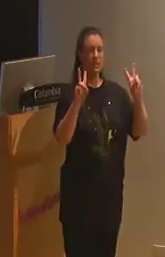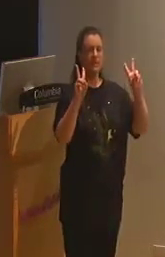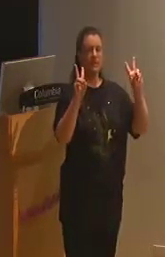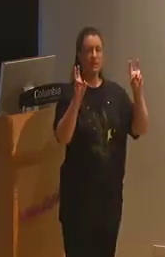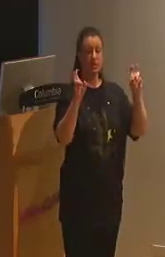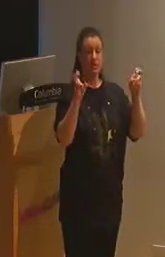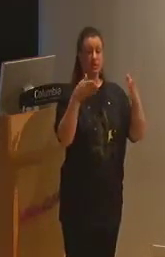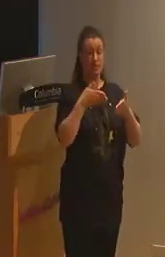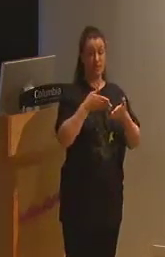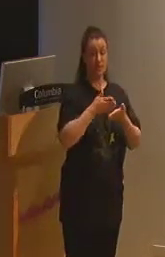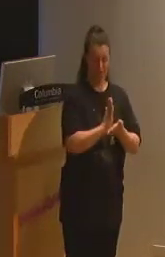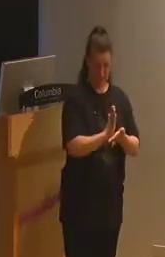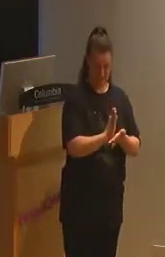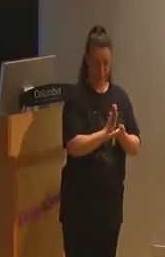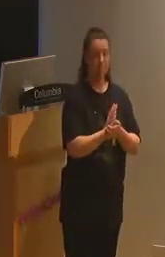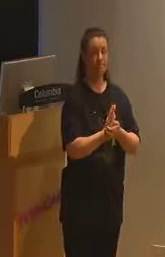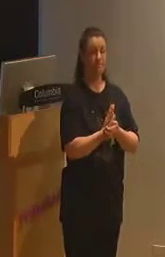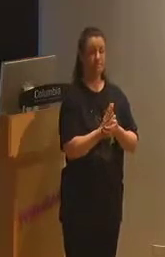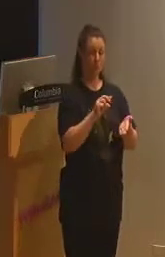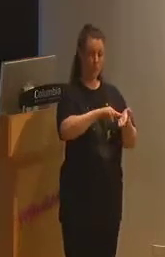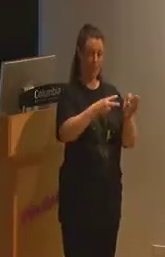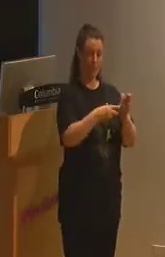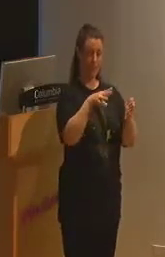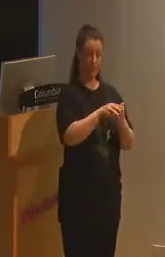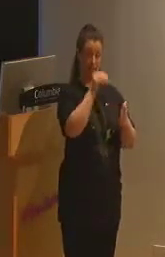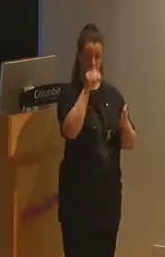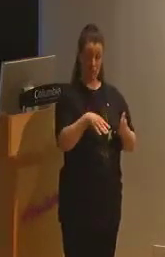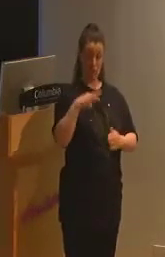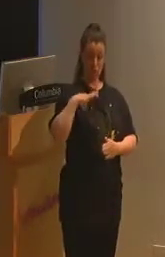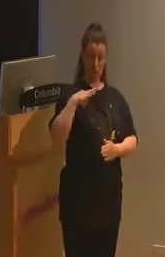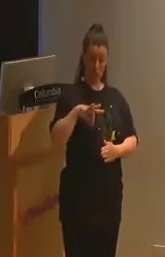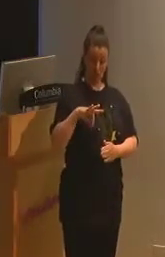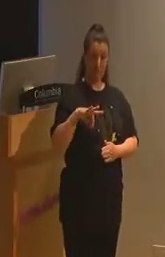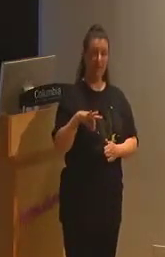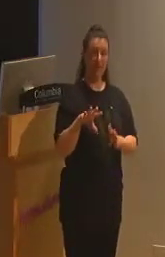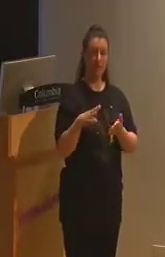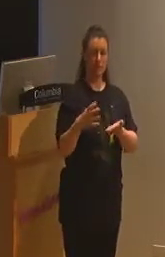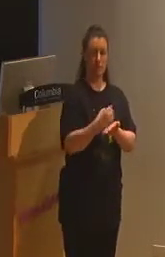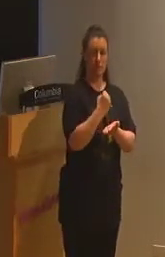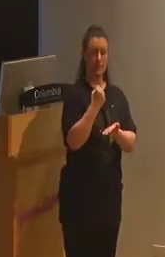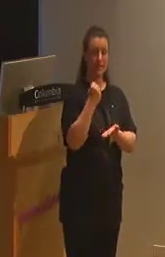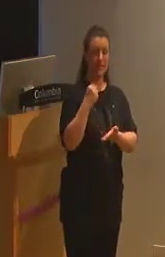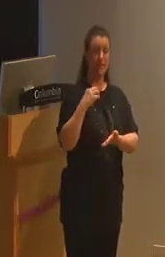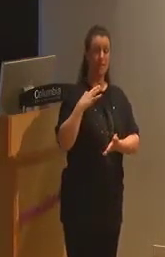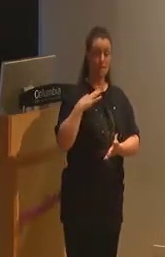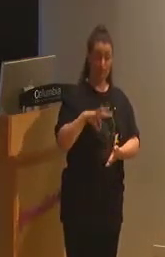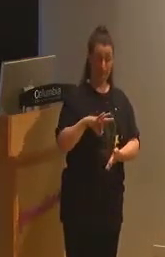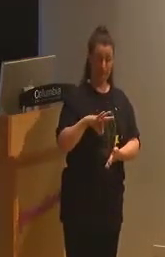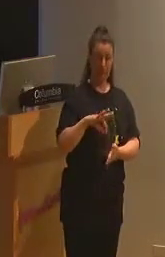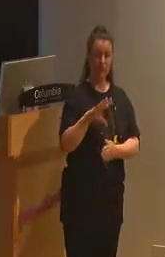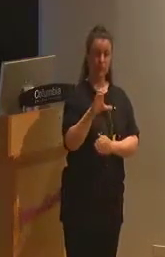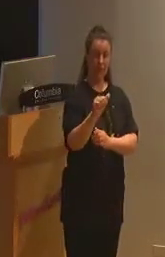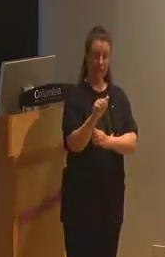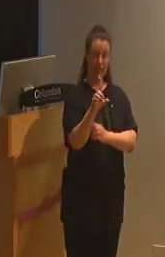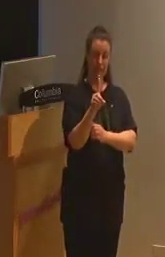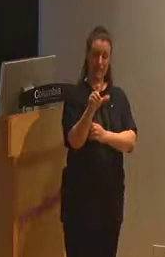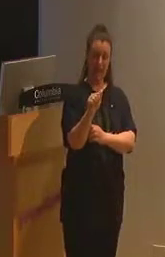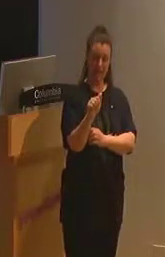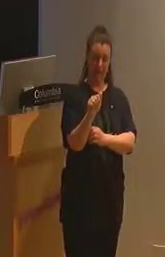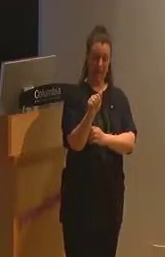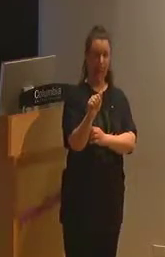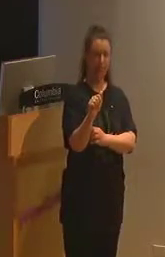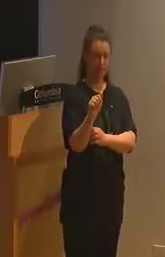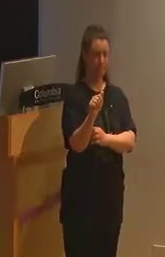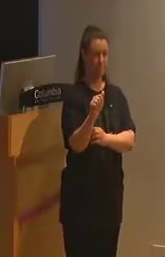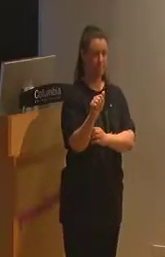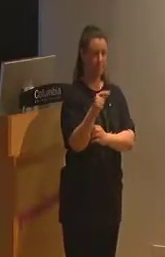Therefore, students who qualify and claim benefits under the IDEA are essentialized as other. The act dictates that a child